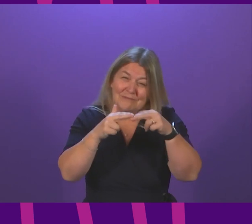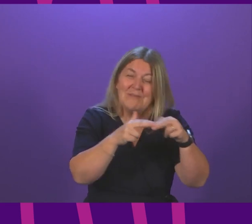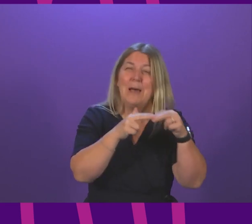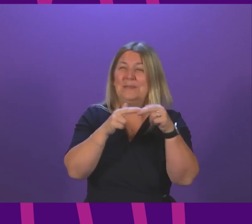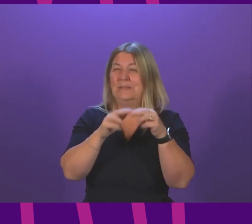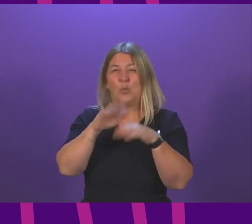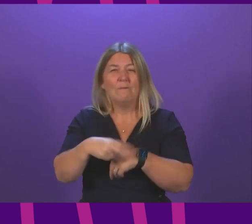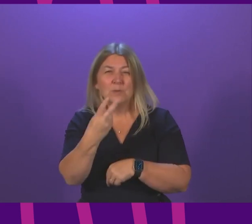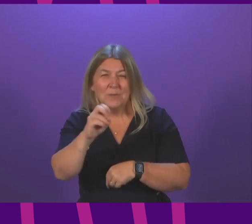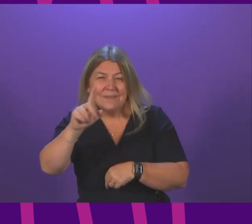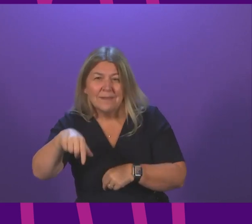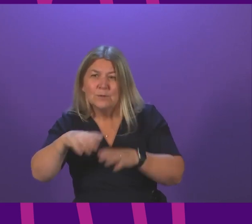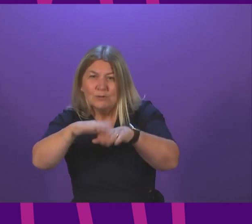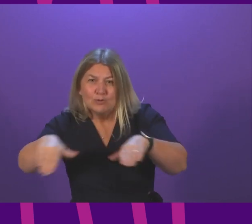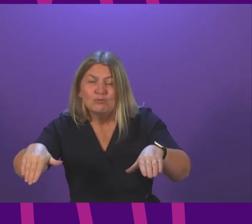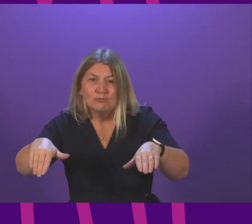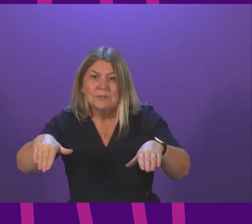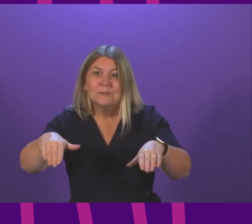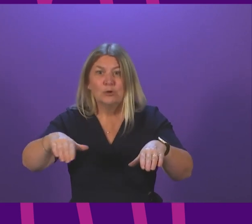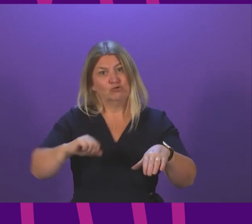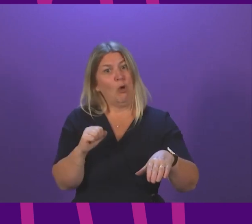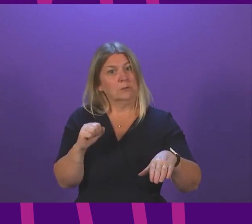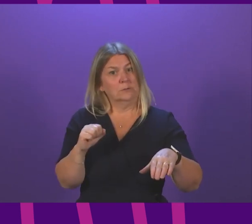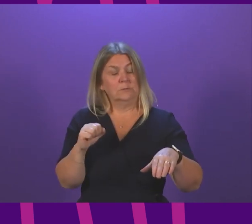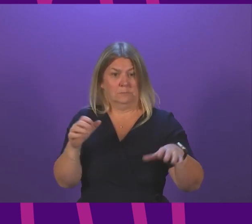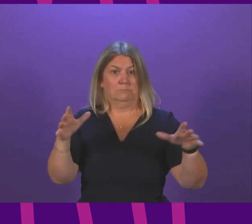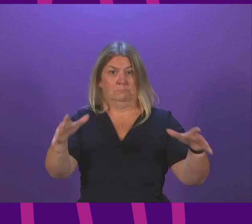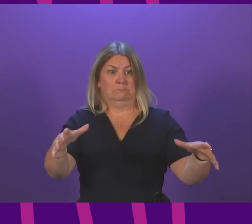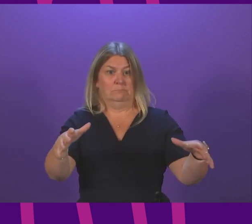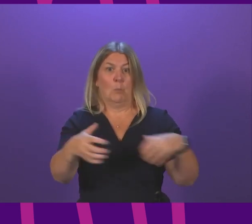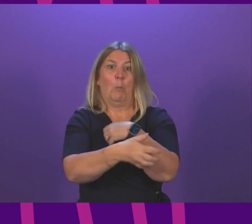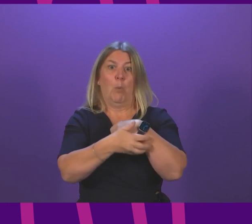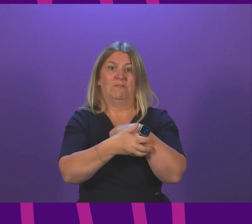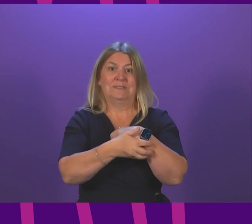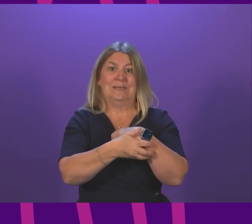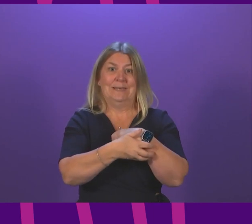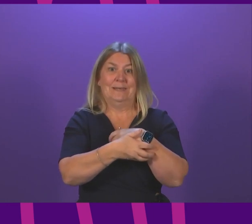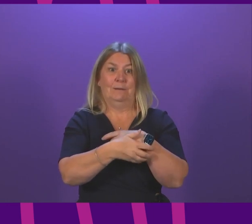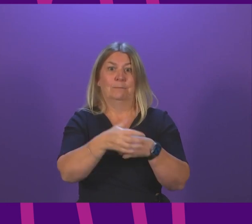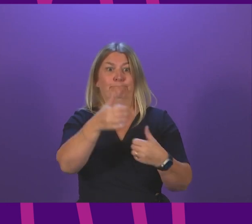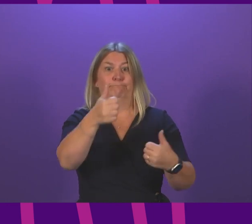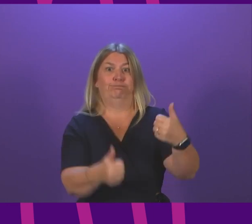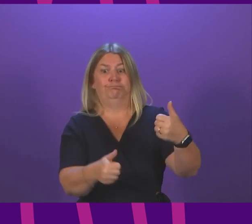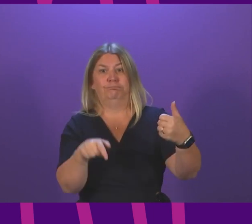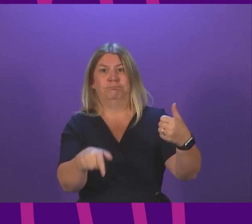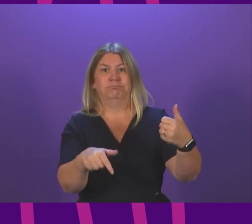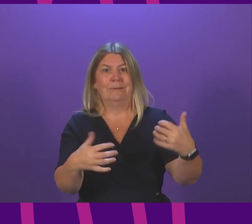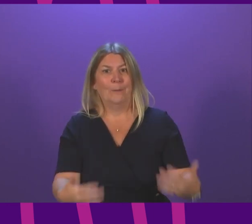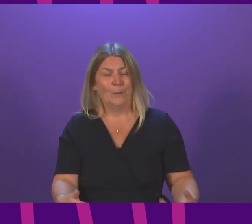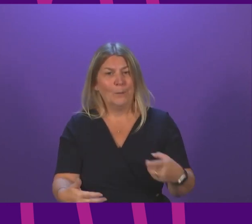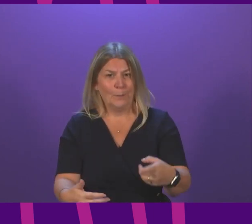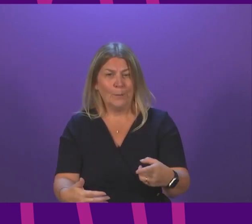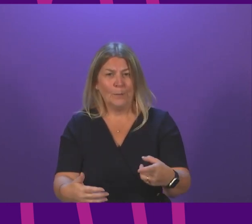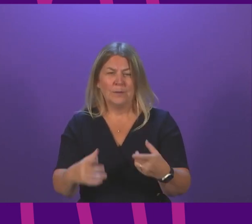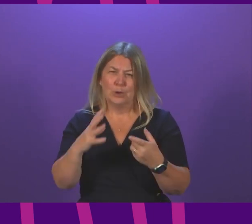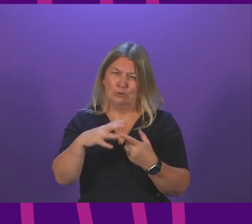in Scotland into poverty Tory MSPs have spent this week defending the indefensible and